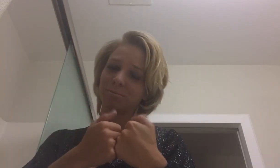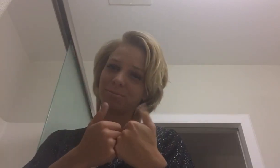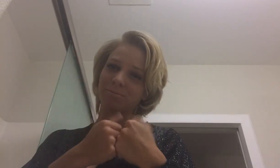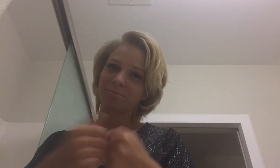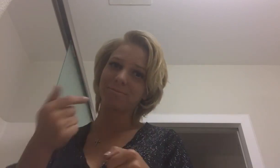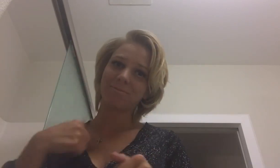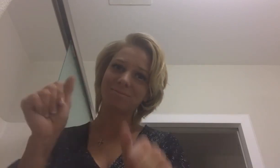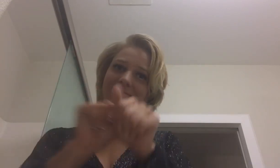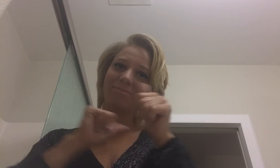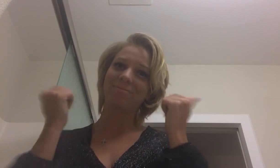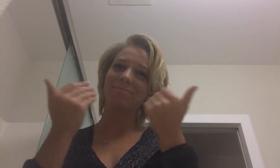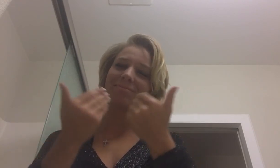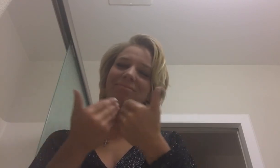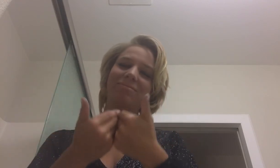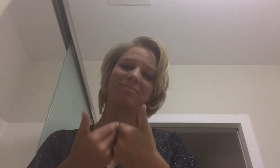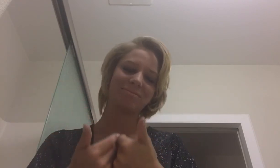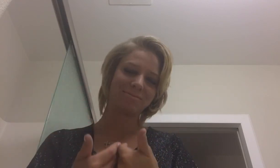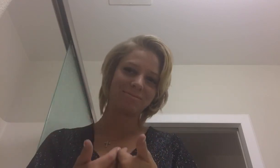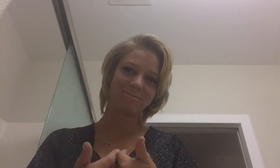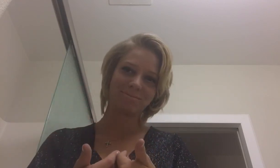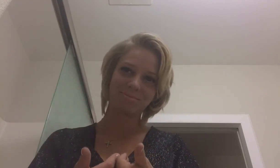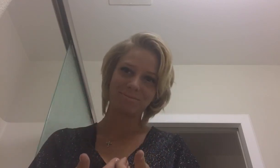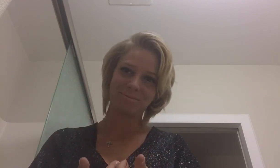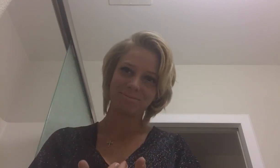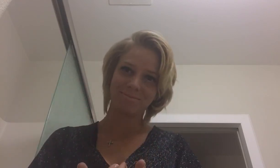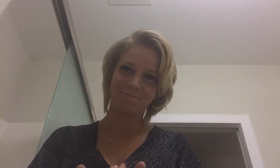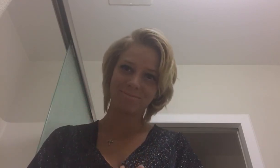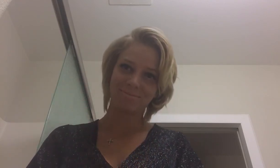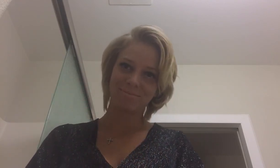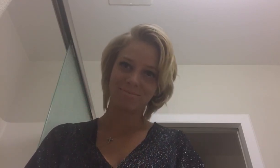I'm everything I am